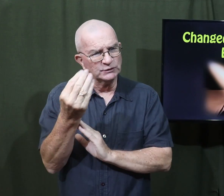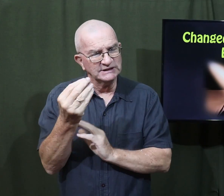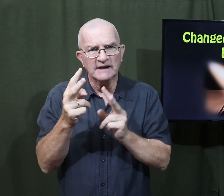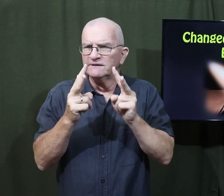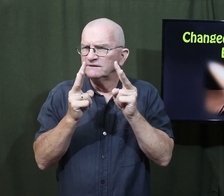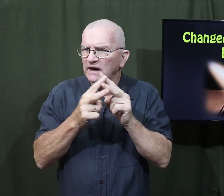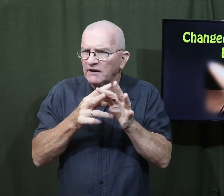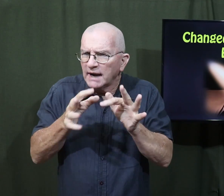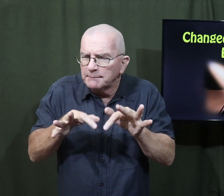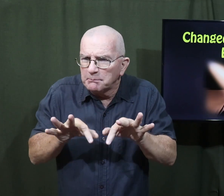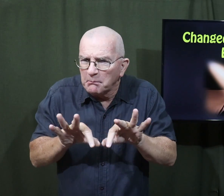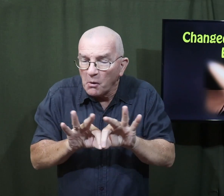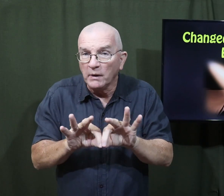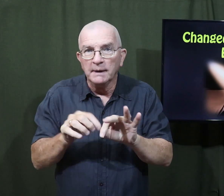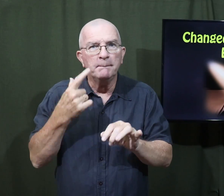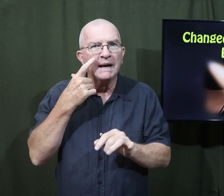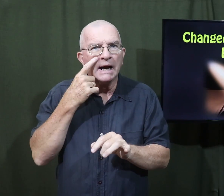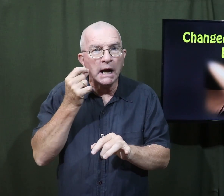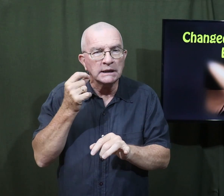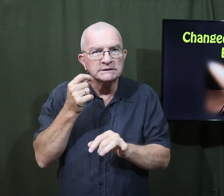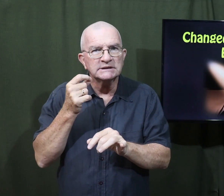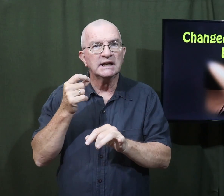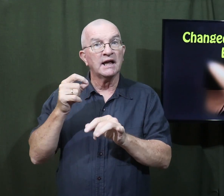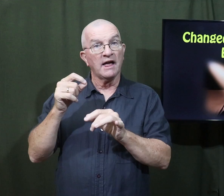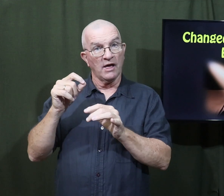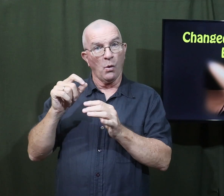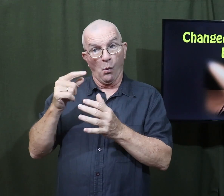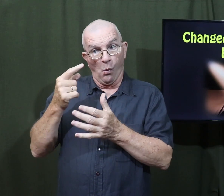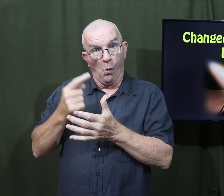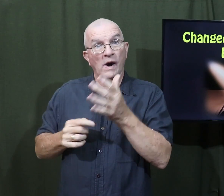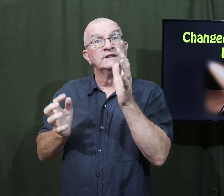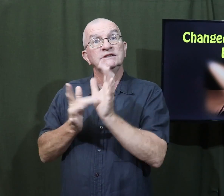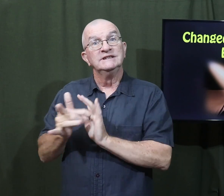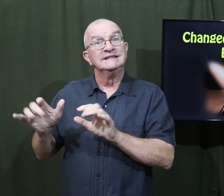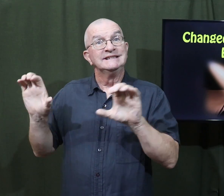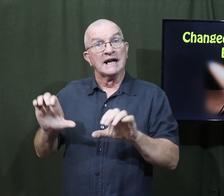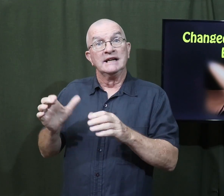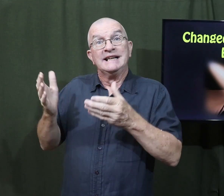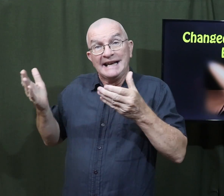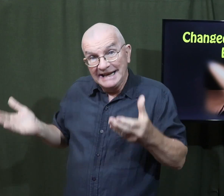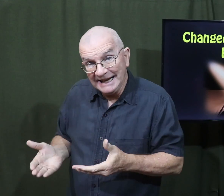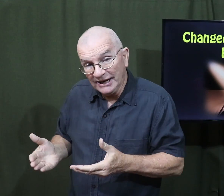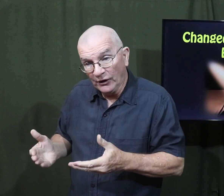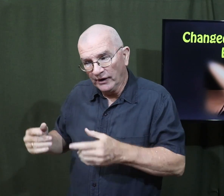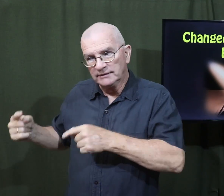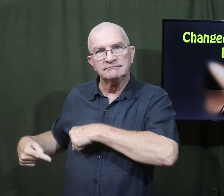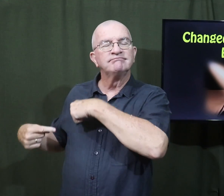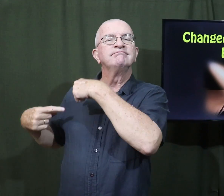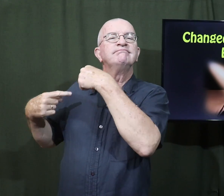It's part two, and it's very important because what Jesus does here